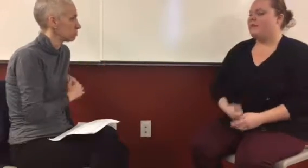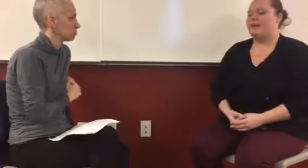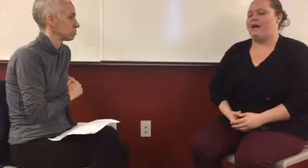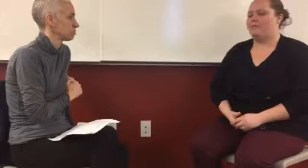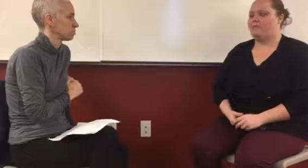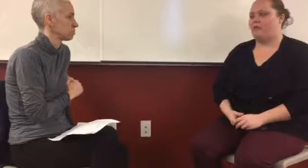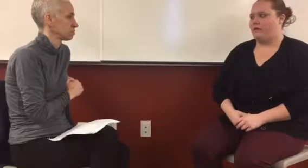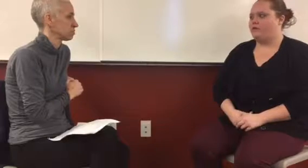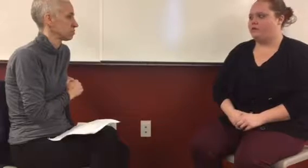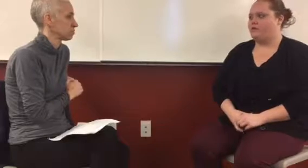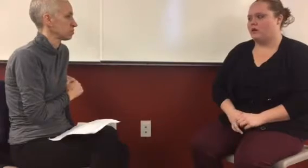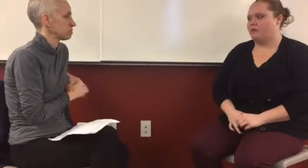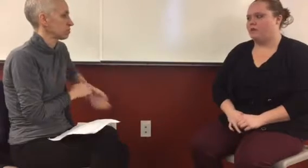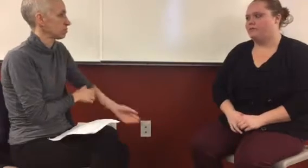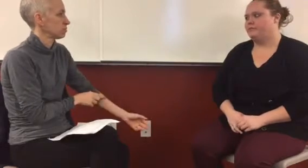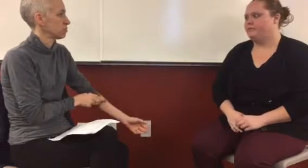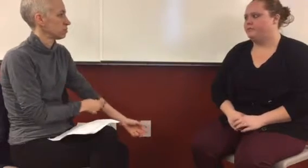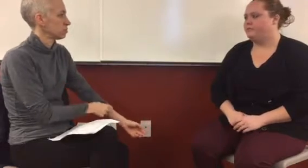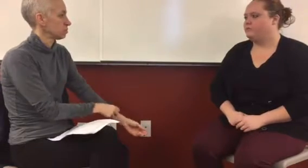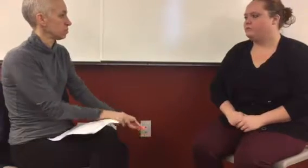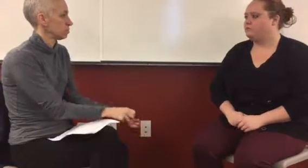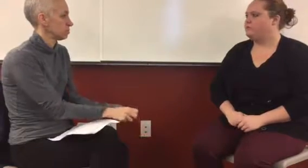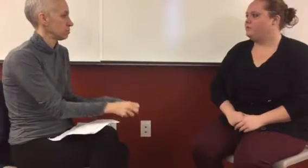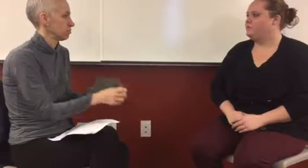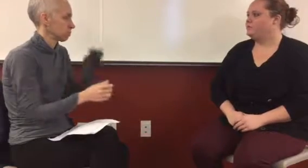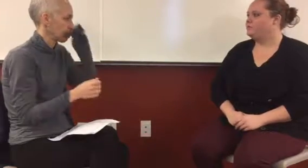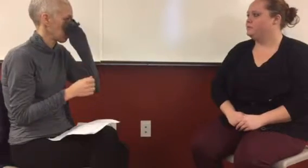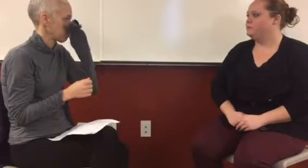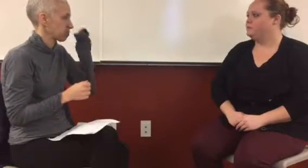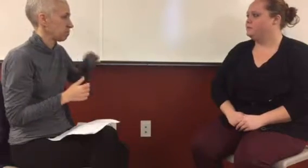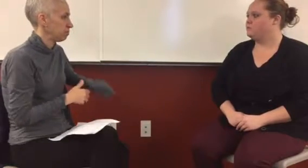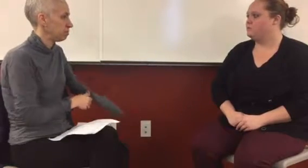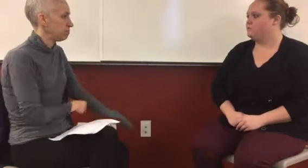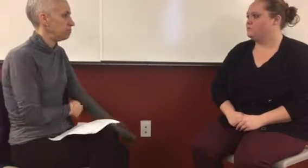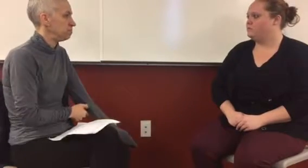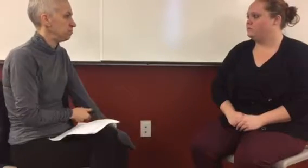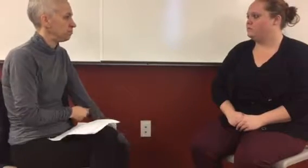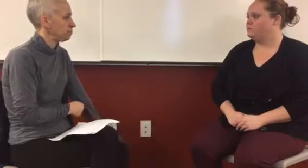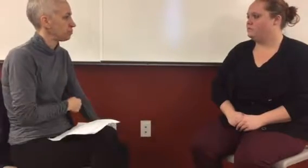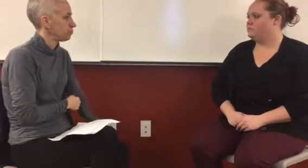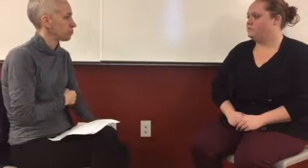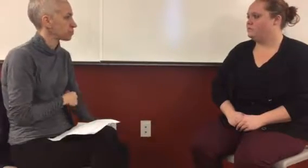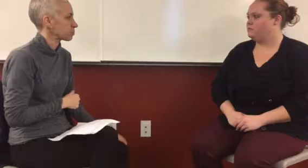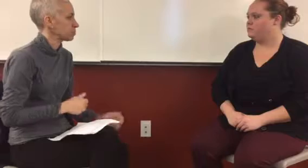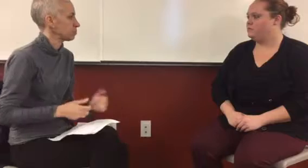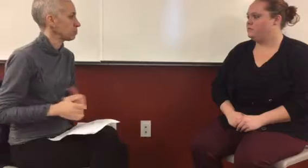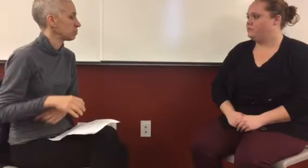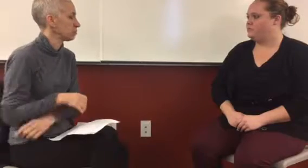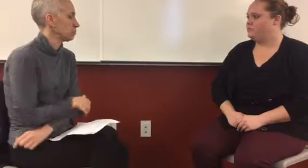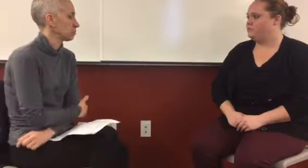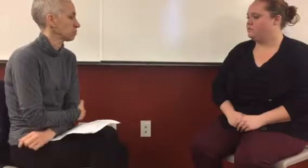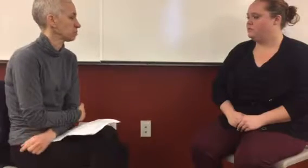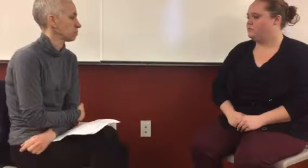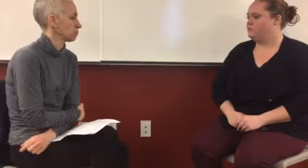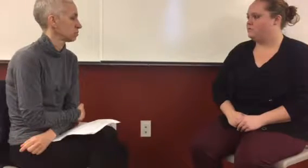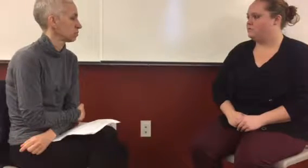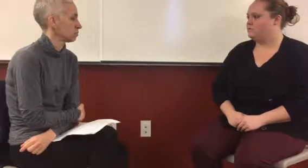Yeah. Yeah. That's who I was talking about. Okay. So, it sounds like you guys have an interpersonal argument